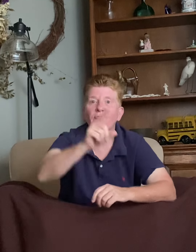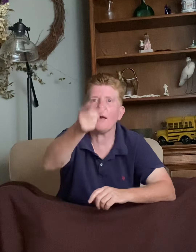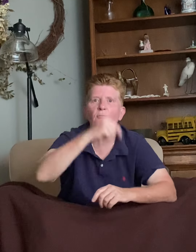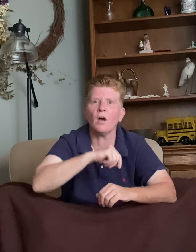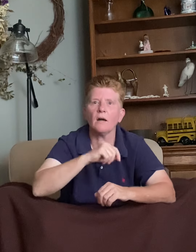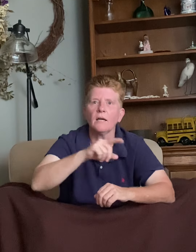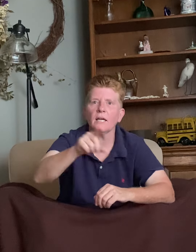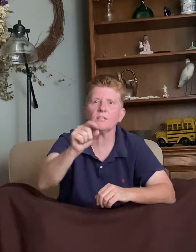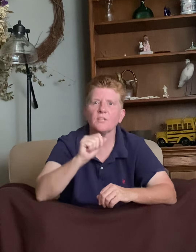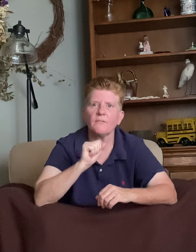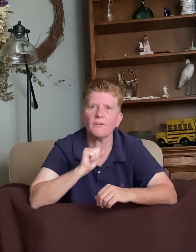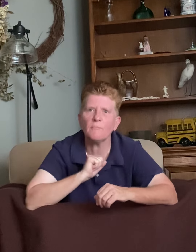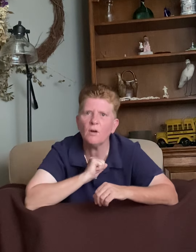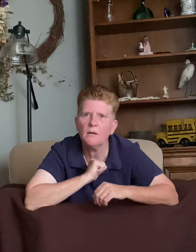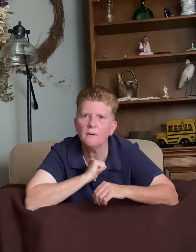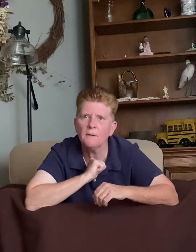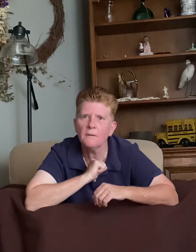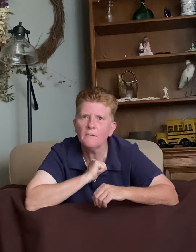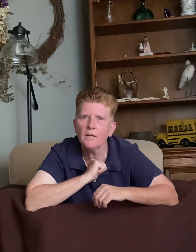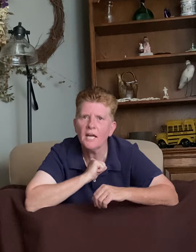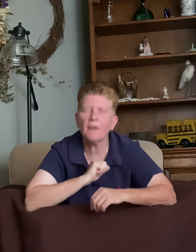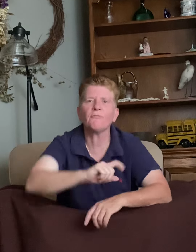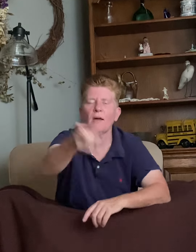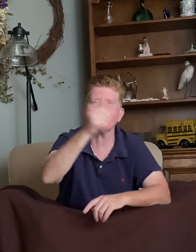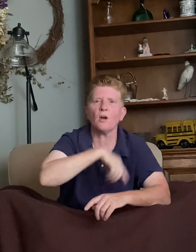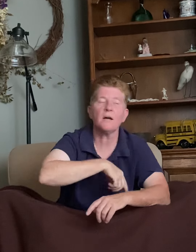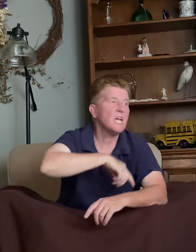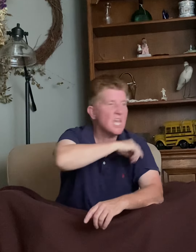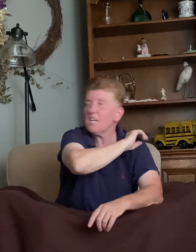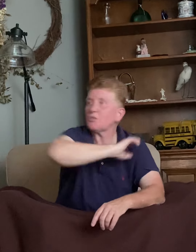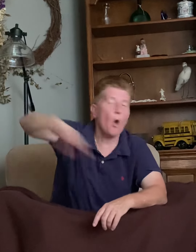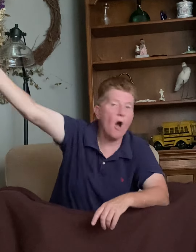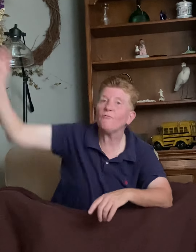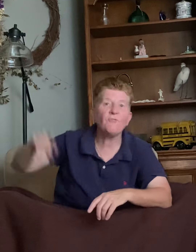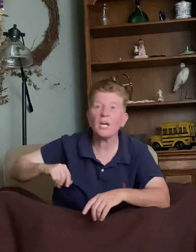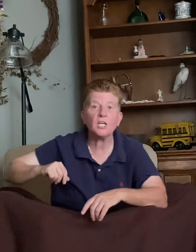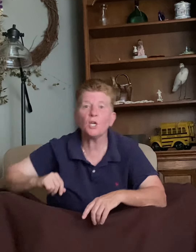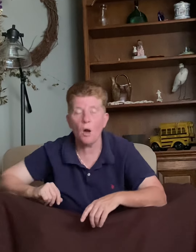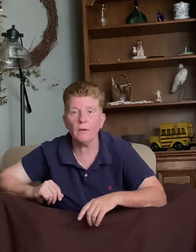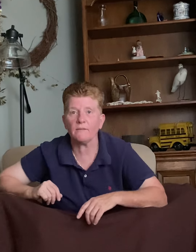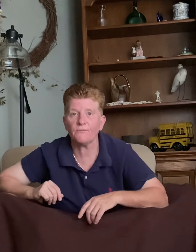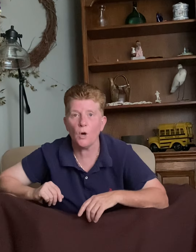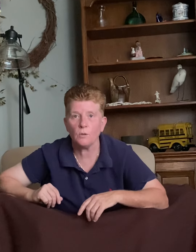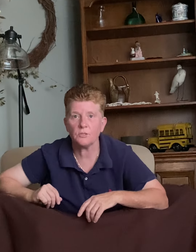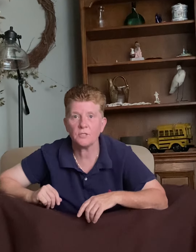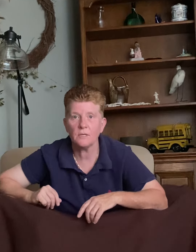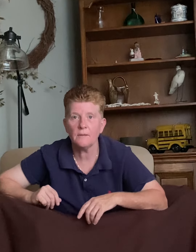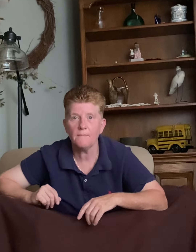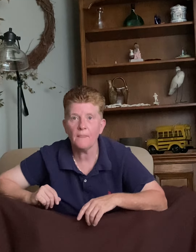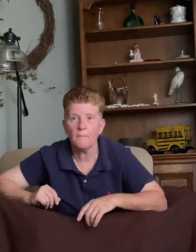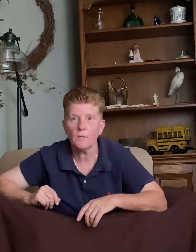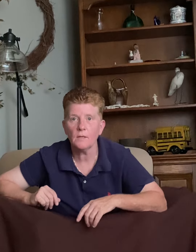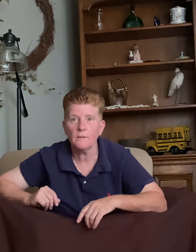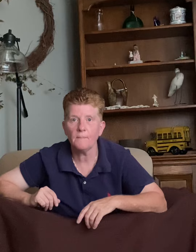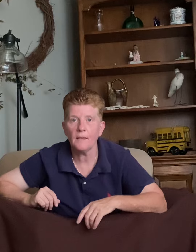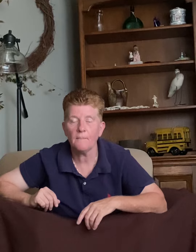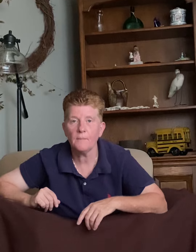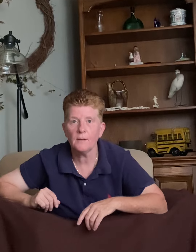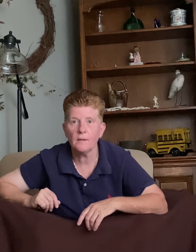Ephemera. Is it ephemera? Ephemera? Ephemera. No. It's all fucking going, folks. That's not ephemera, that's paper craft.